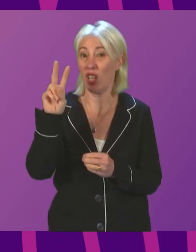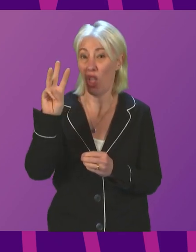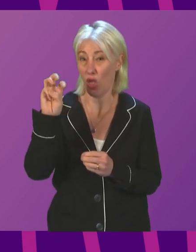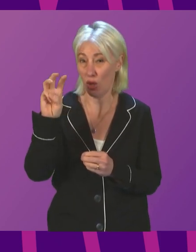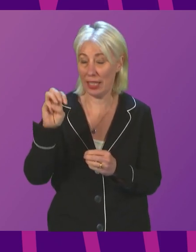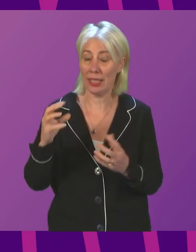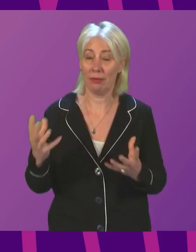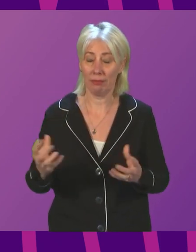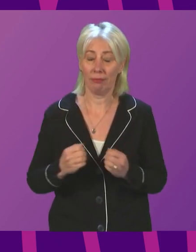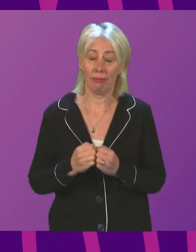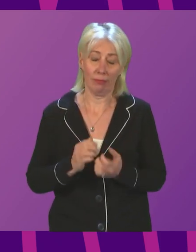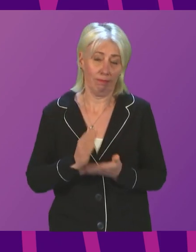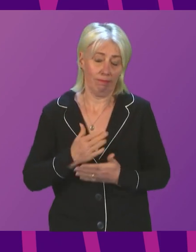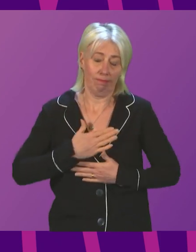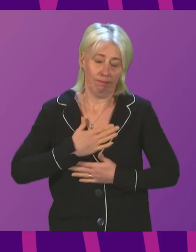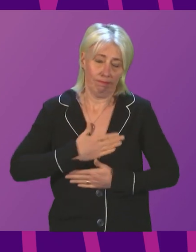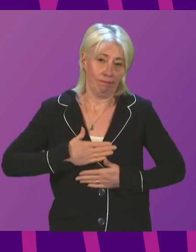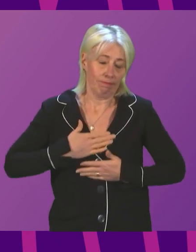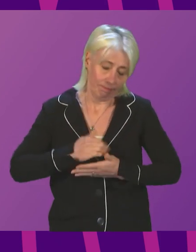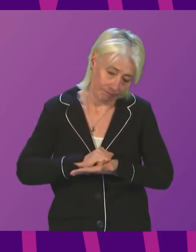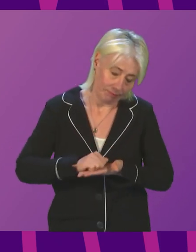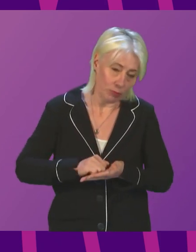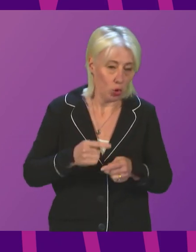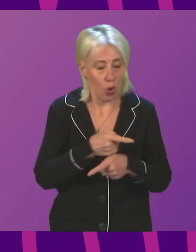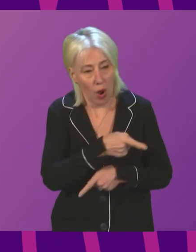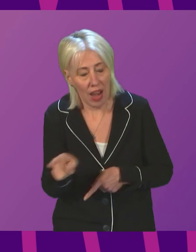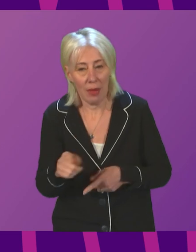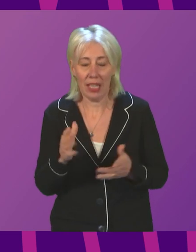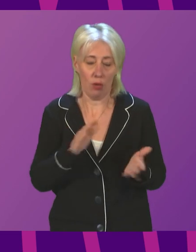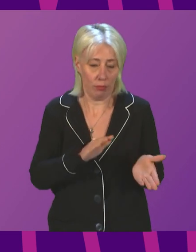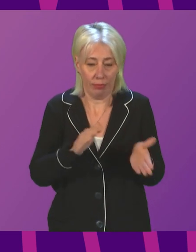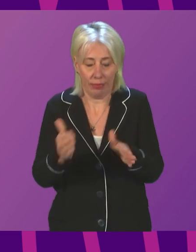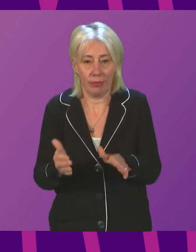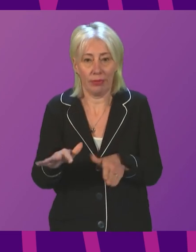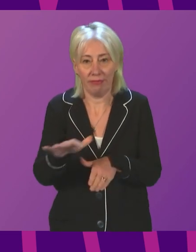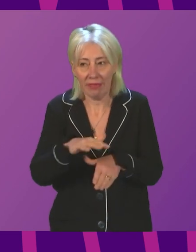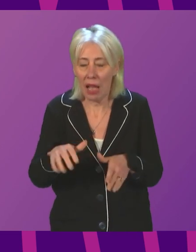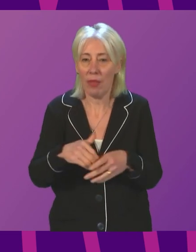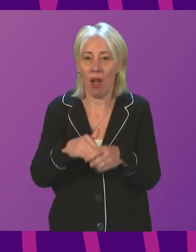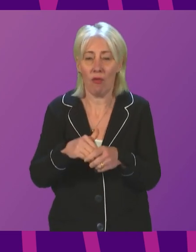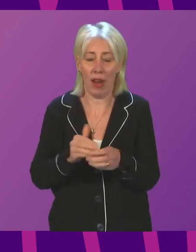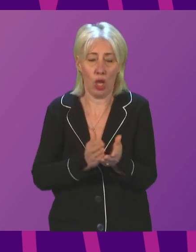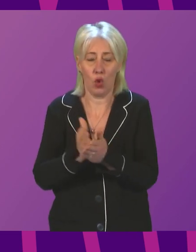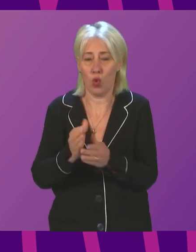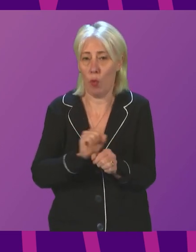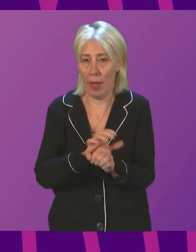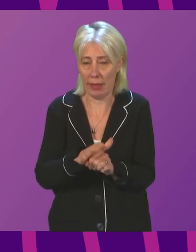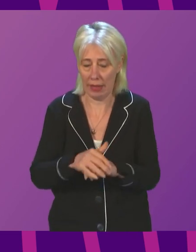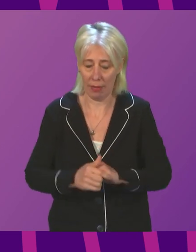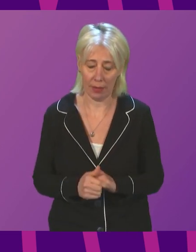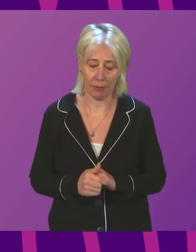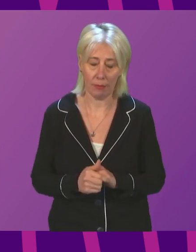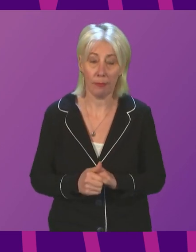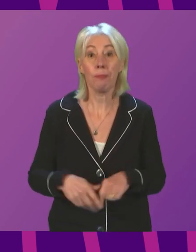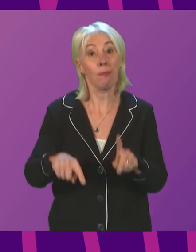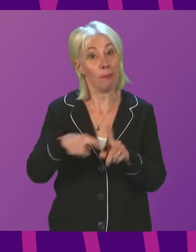and I would like to send my condolences to everyone who has lost a loved one during the pandemic. More positively,